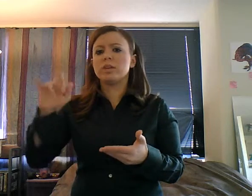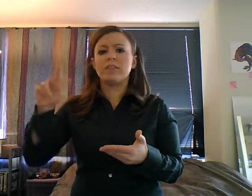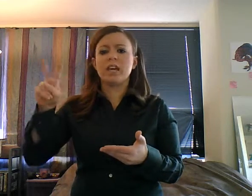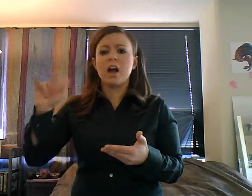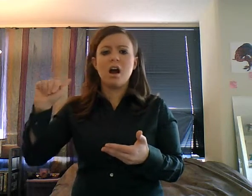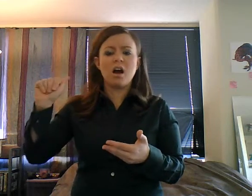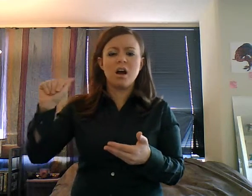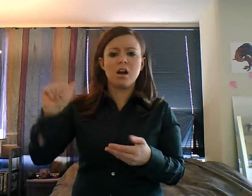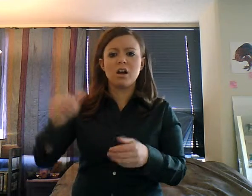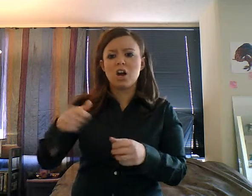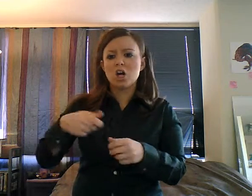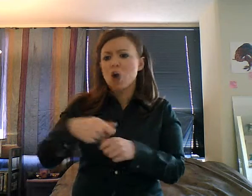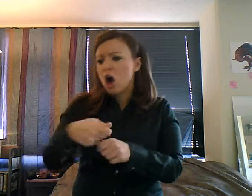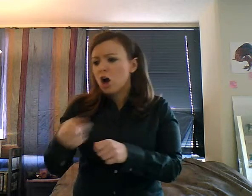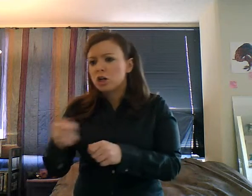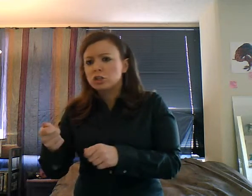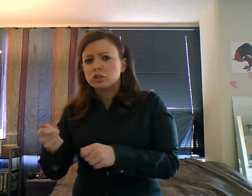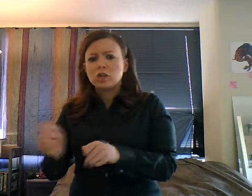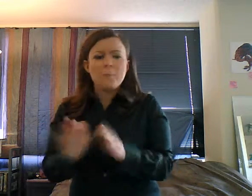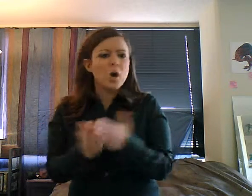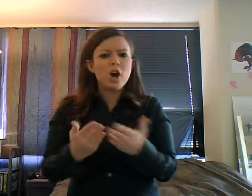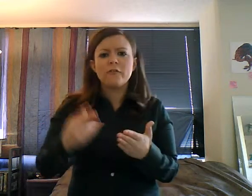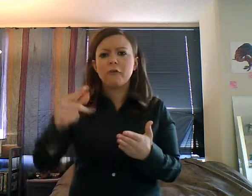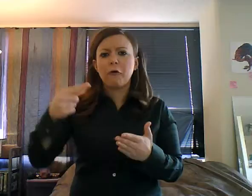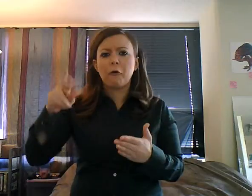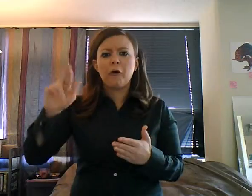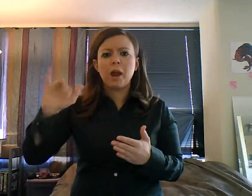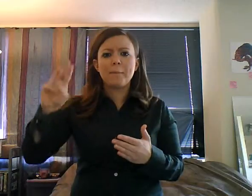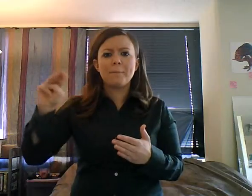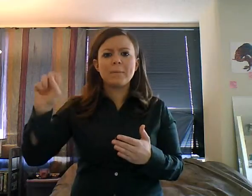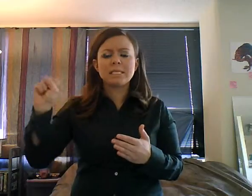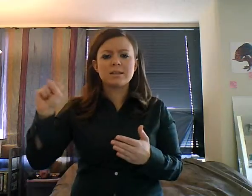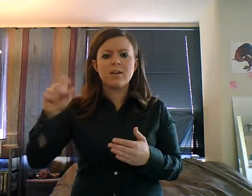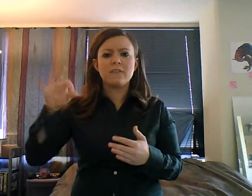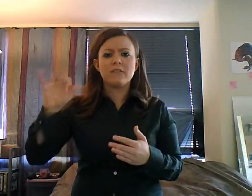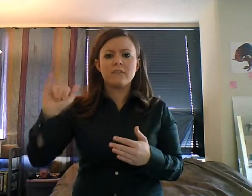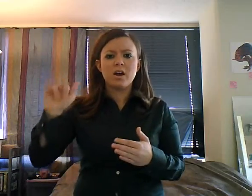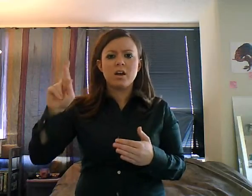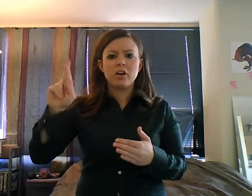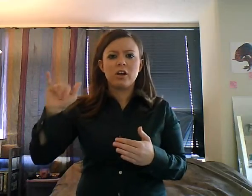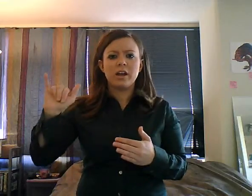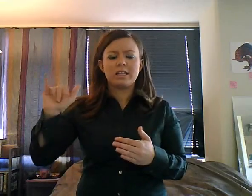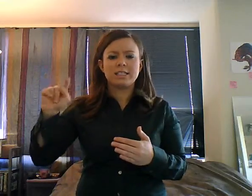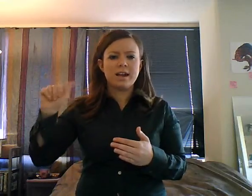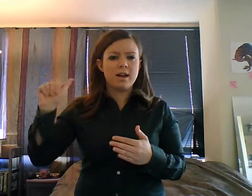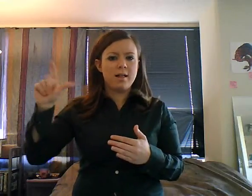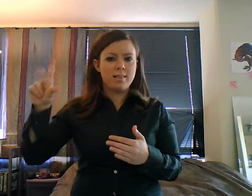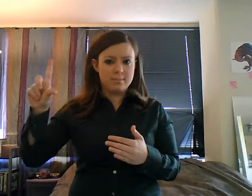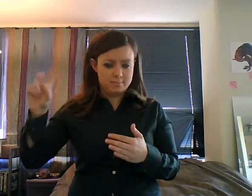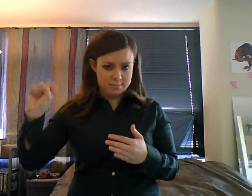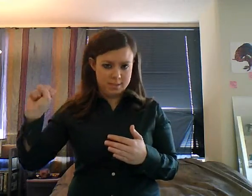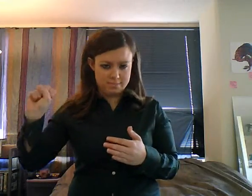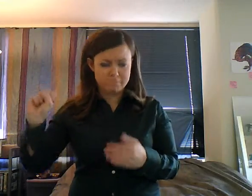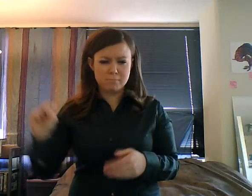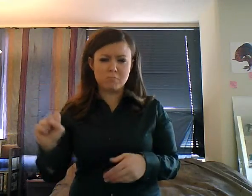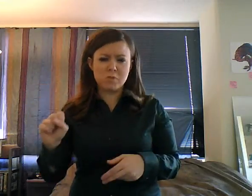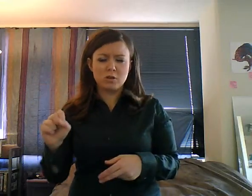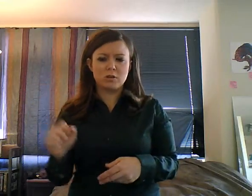By night time, we were getting into West Virginia, Pennsylvania or something like that and it was so